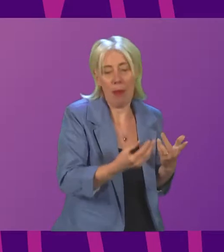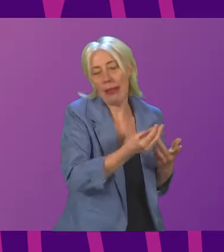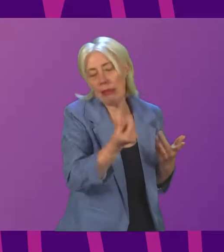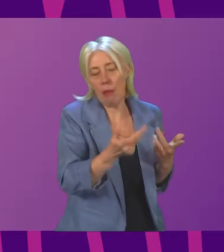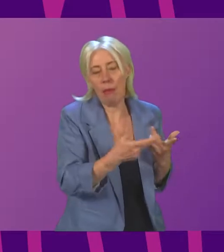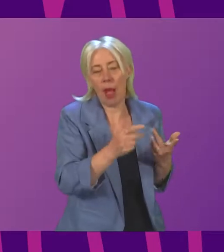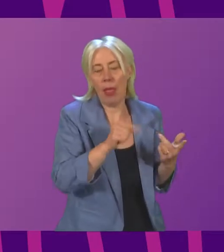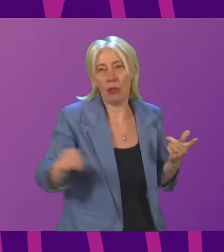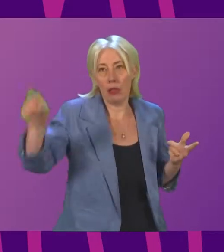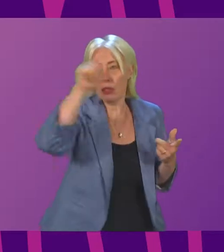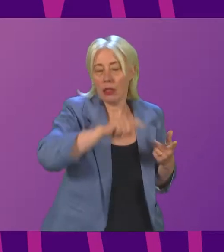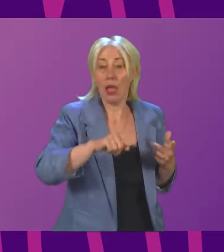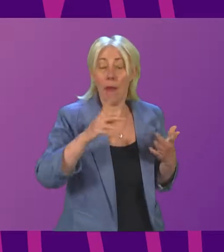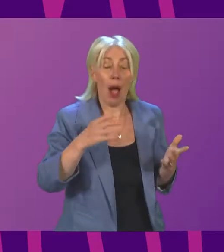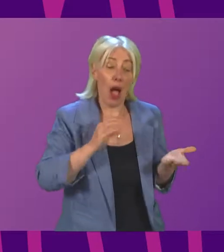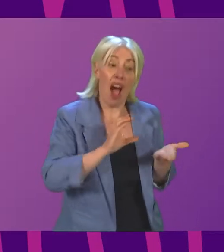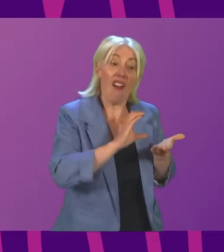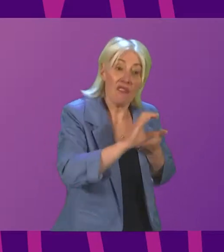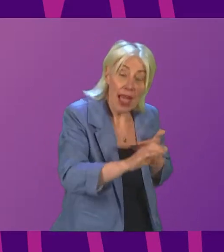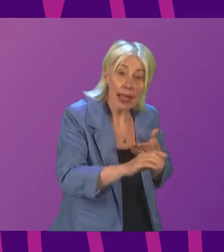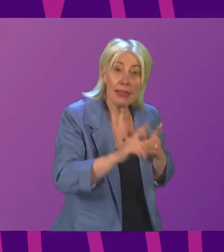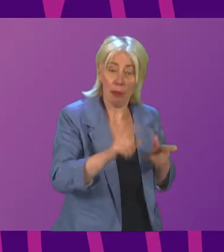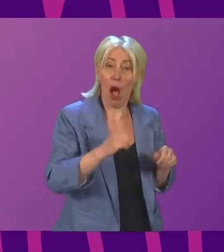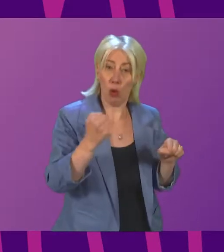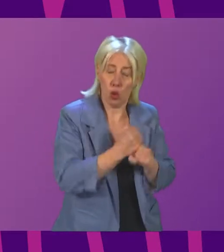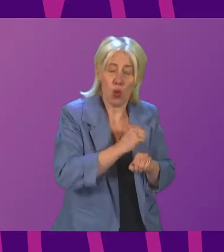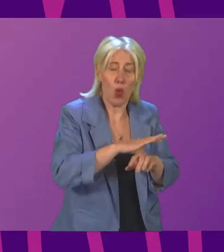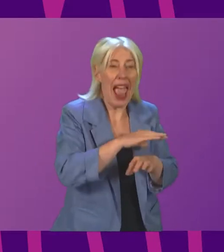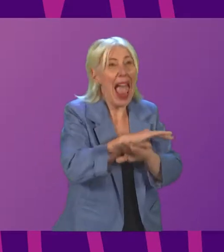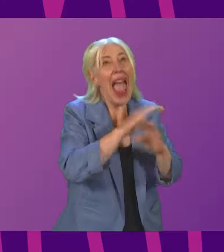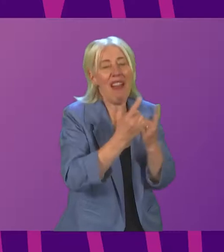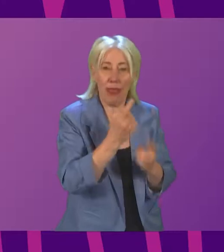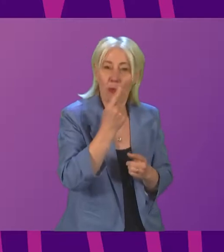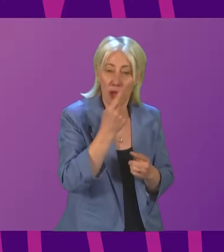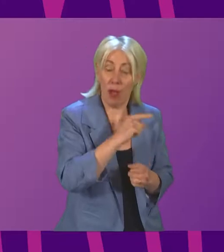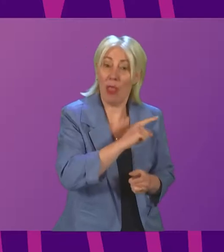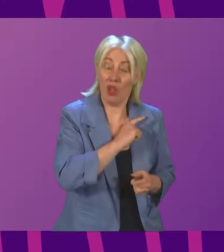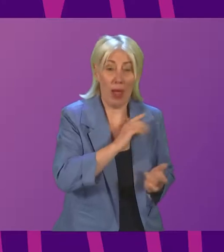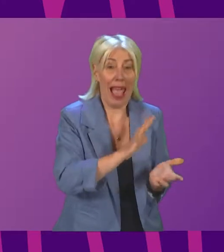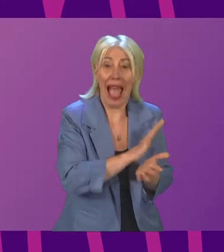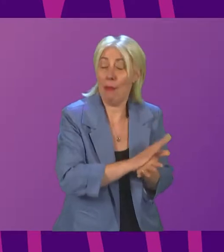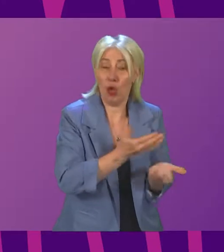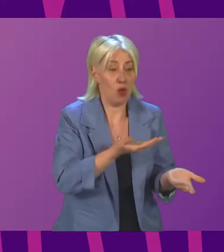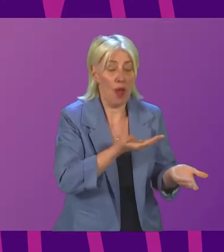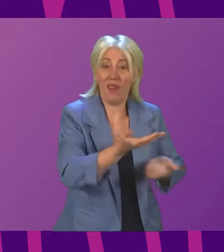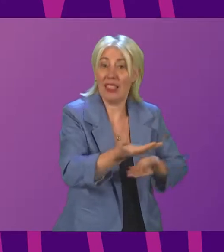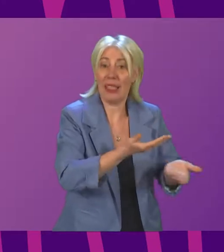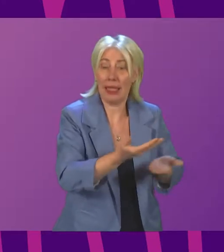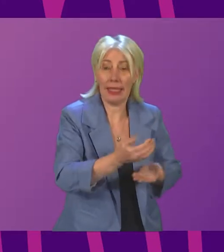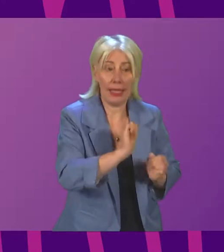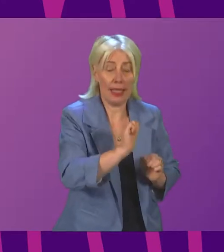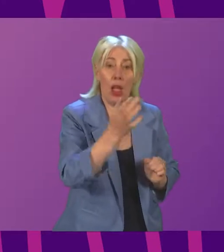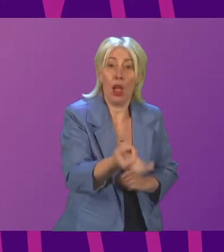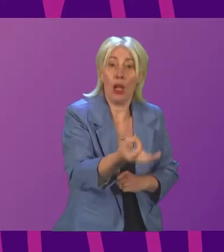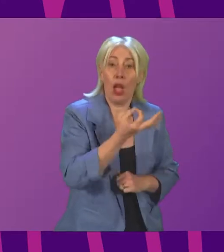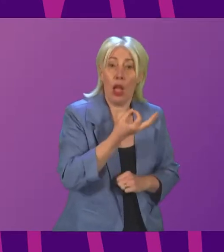country. So we'll continue to not just invest, but I'll leave no stone unturned. That's why, of course, we were happy to facilitate that MACA request, the